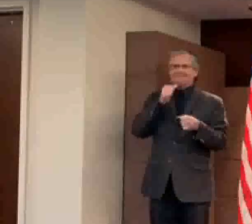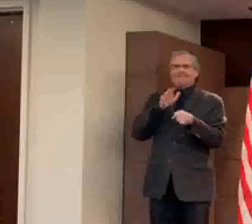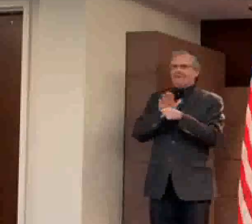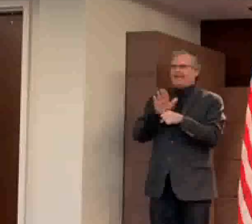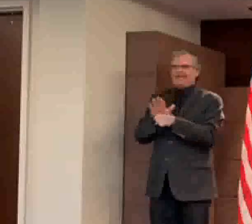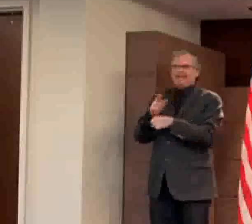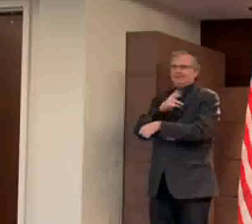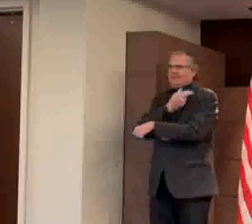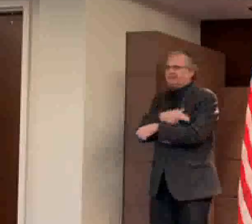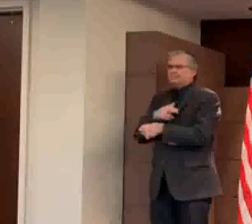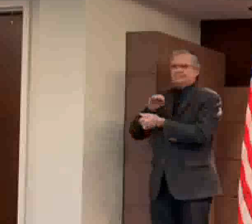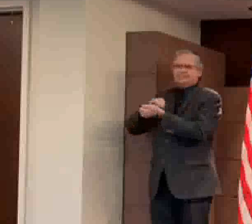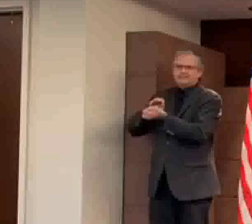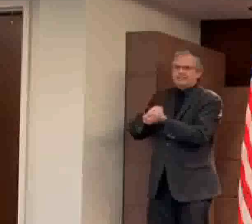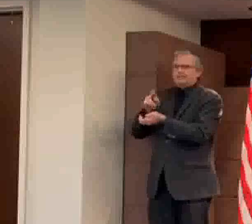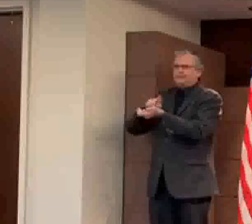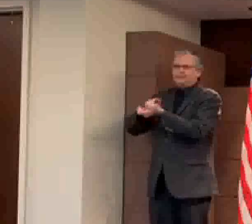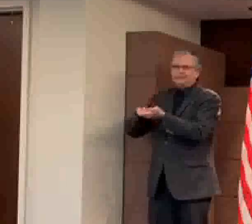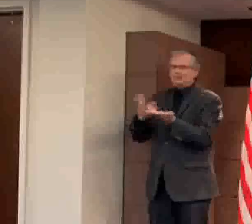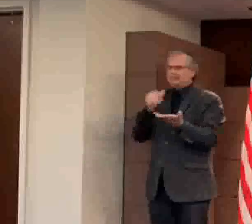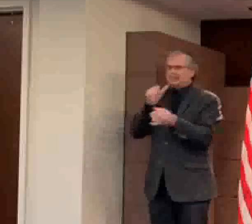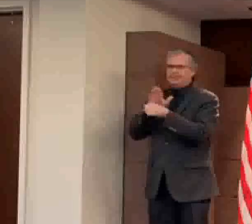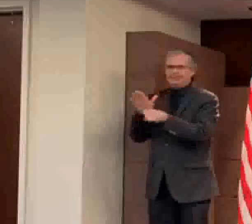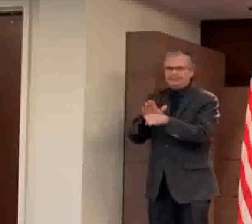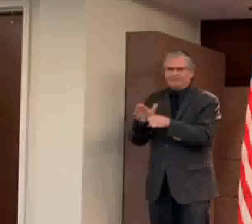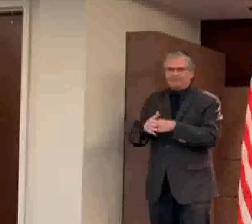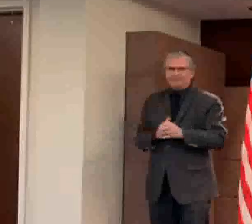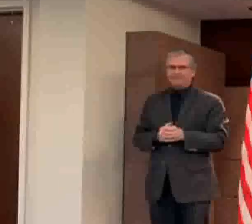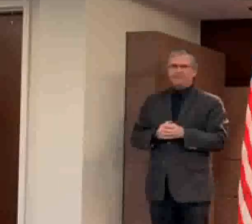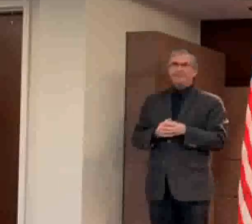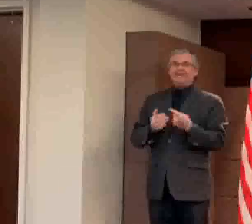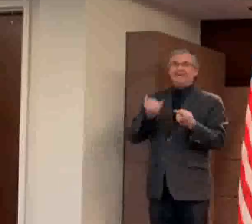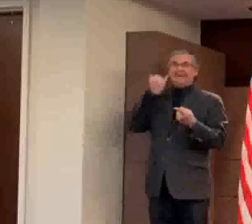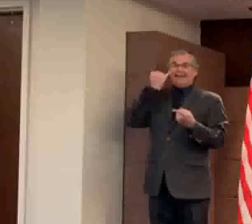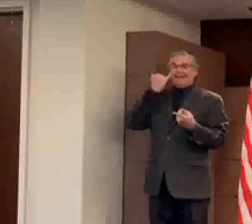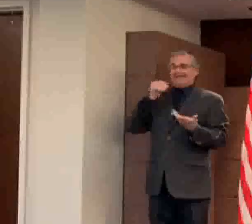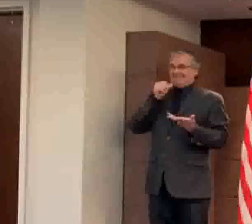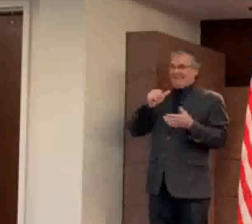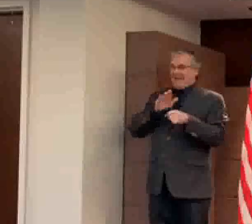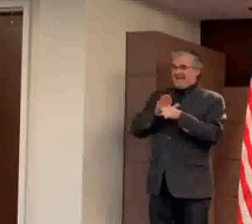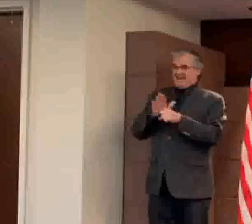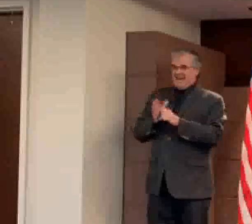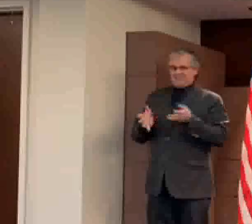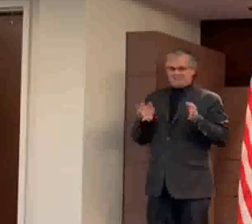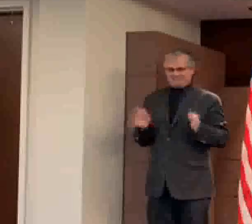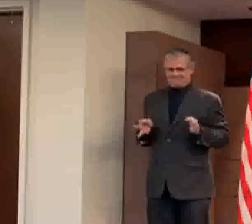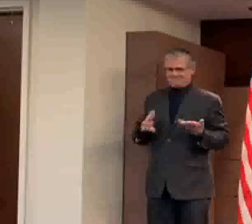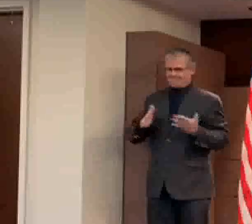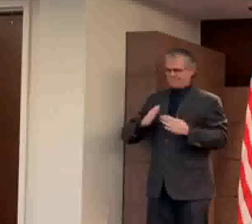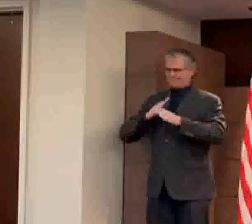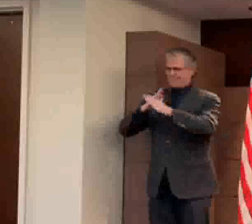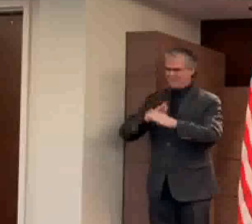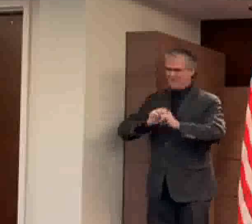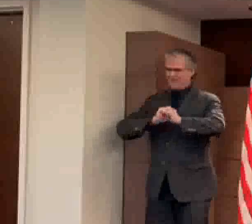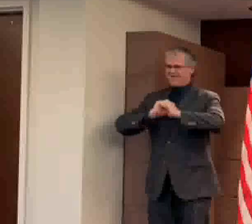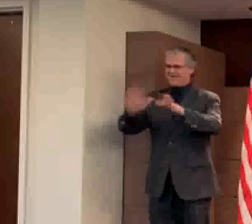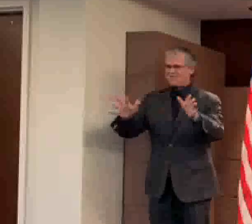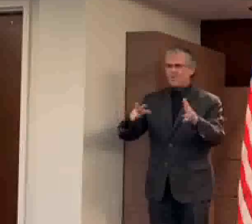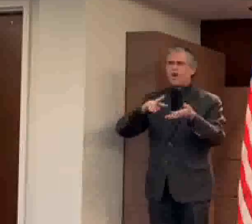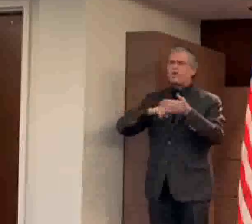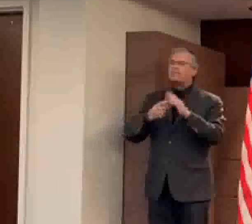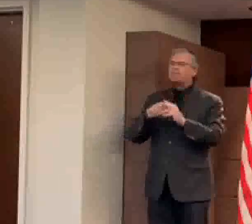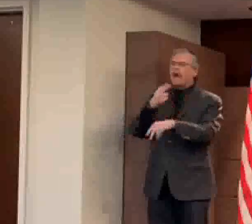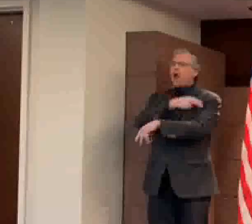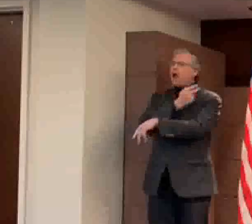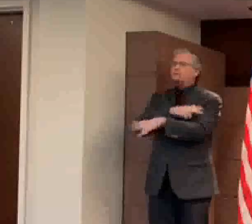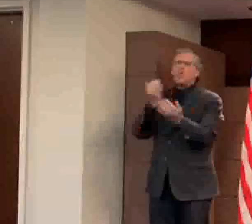mitigation efforts, an outbreak can turn into a full-blown crisis that will overwhelm our hospitals, put our health care workers at